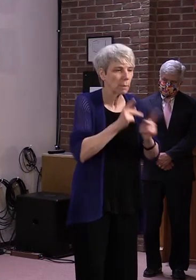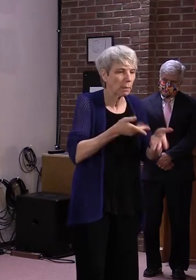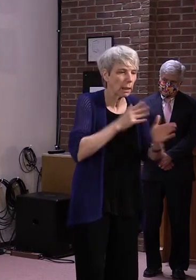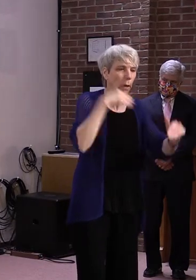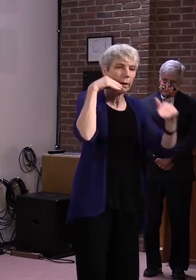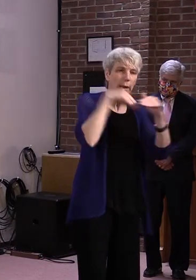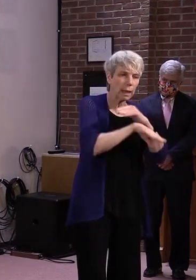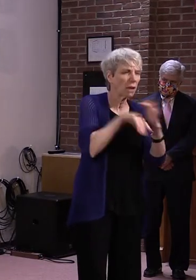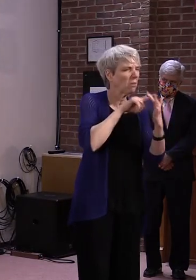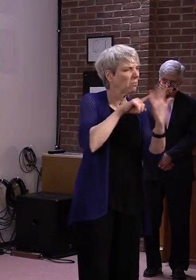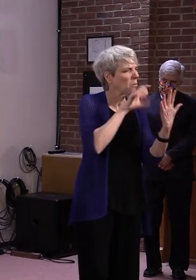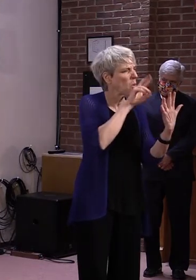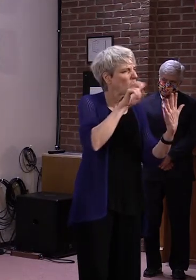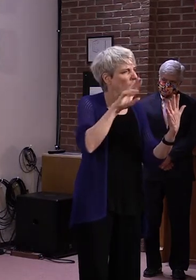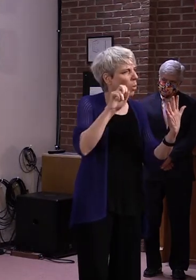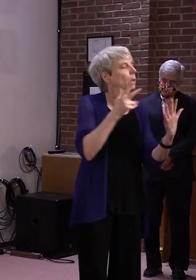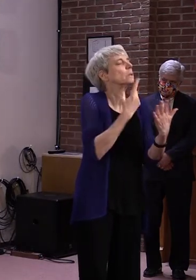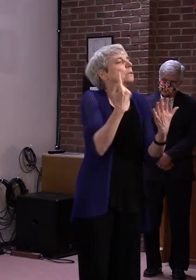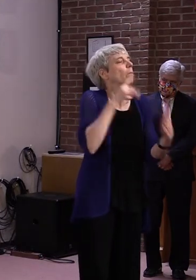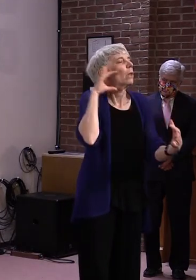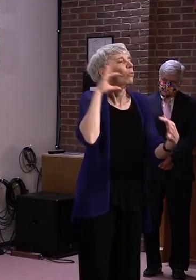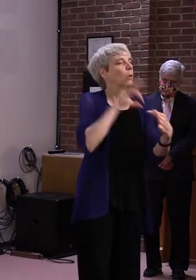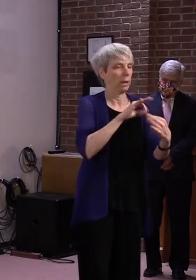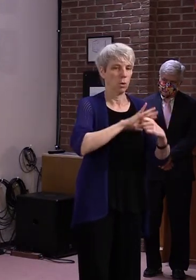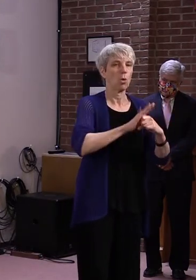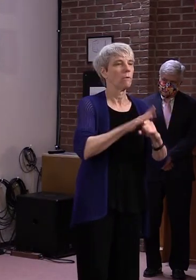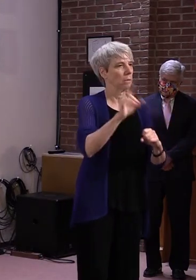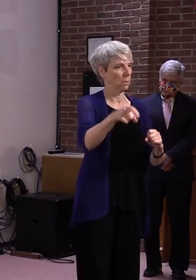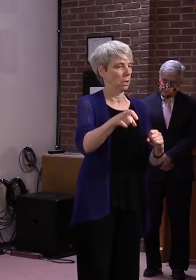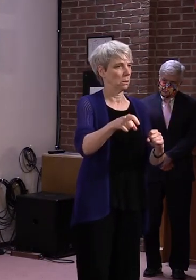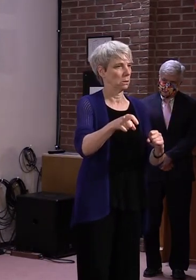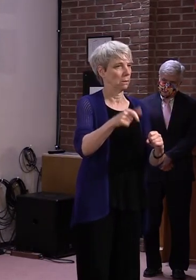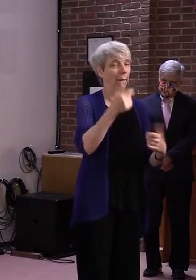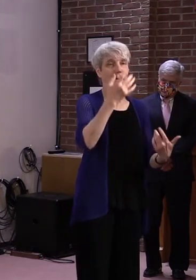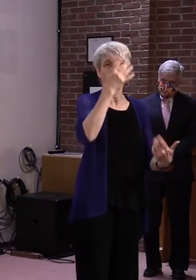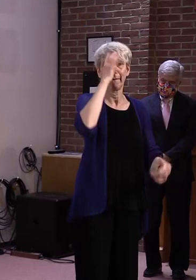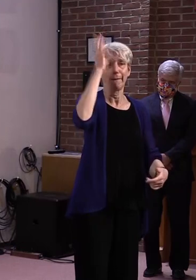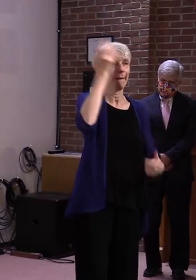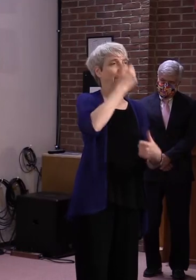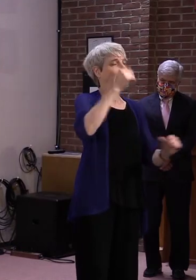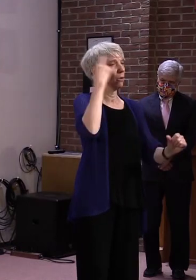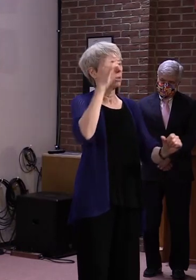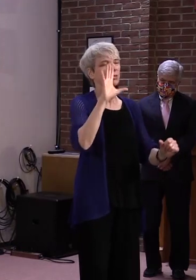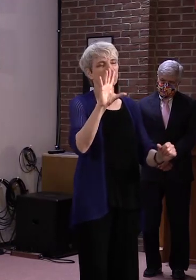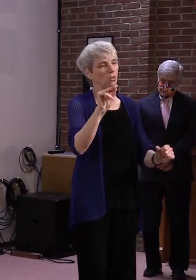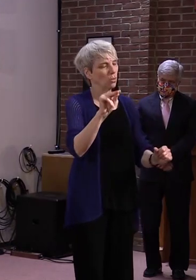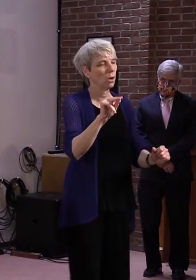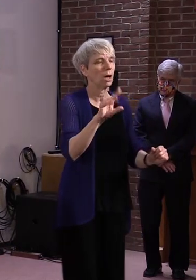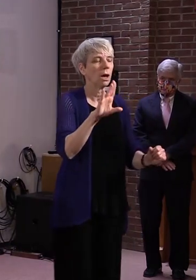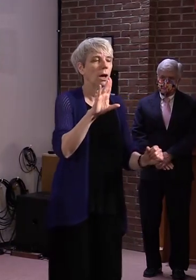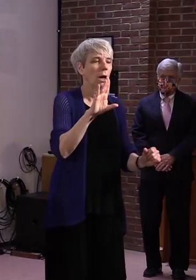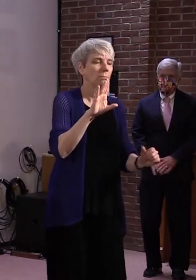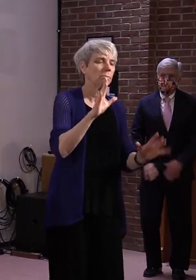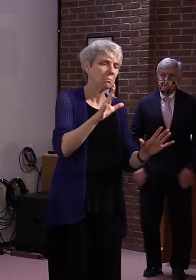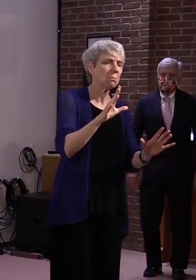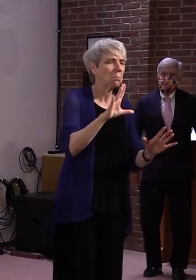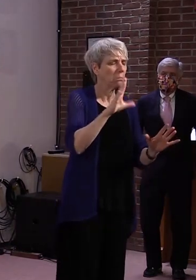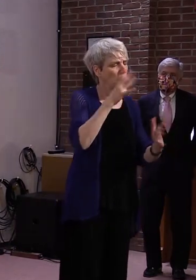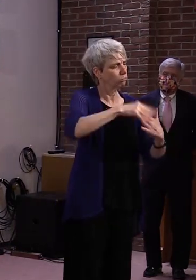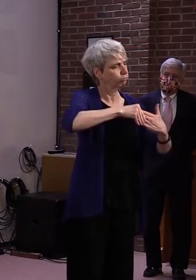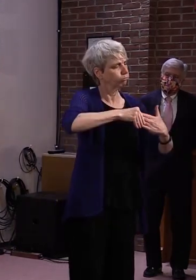related to COVID crisis. But we're not lining up the exact, you know, that has to be